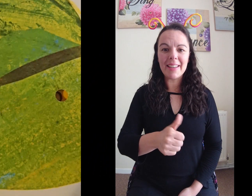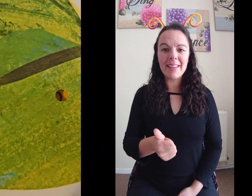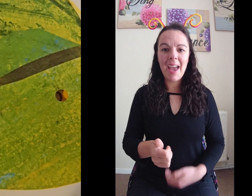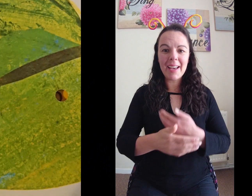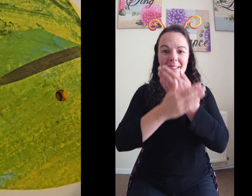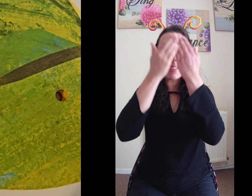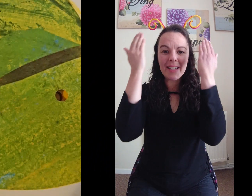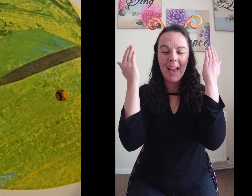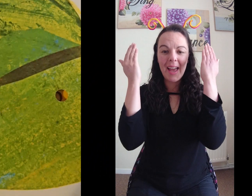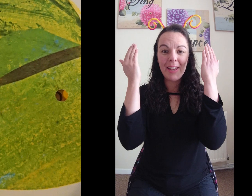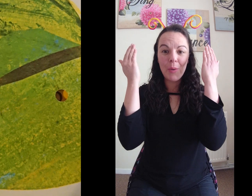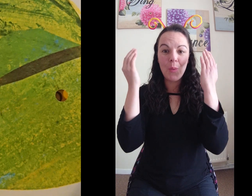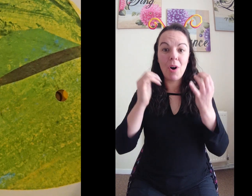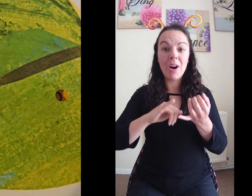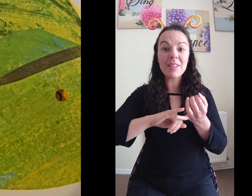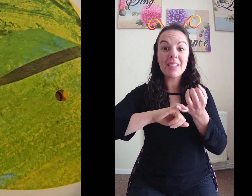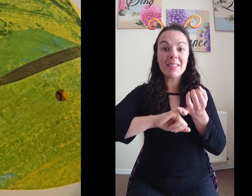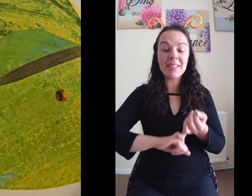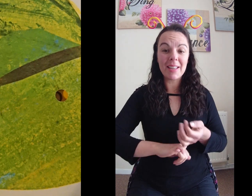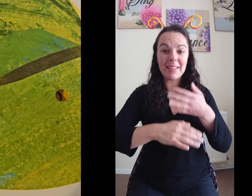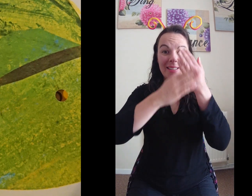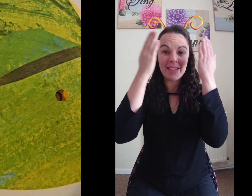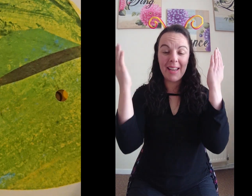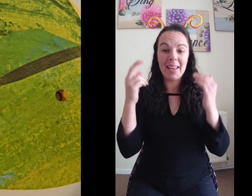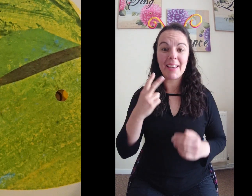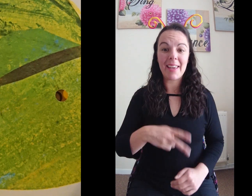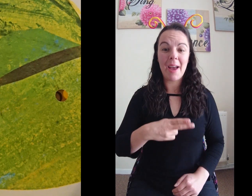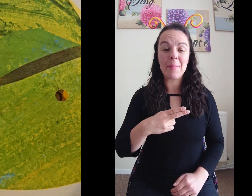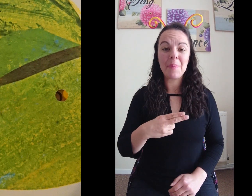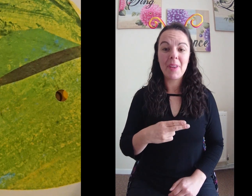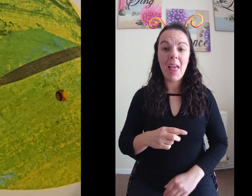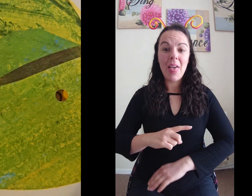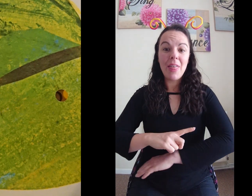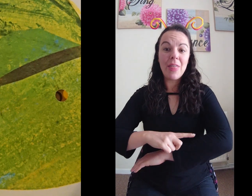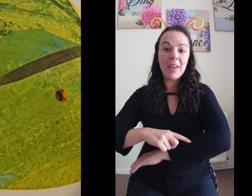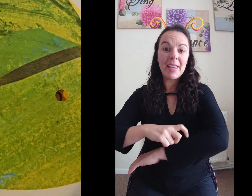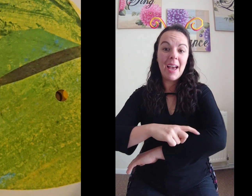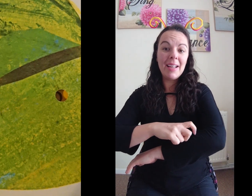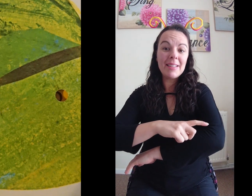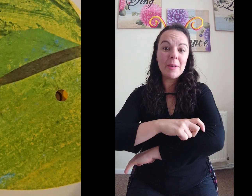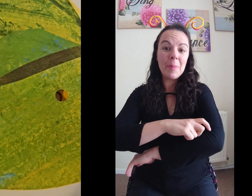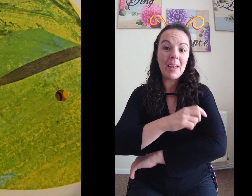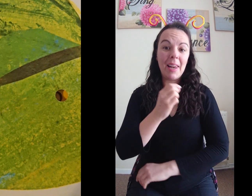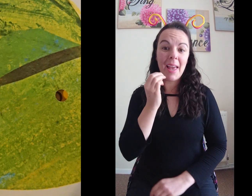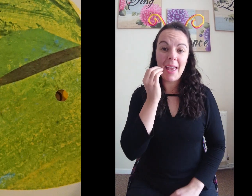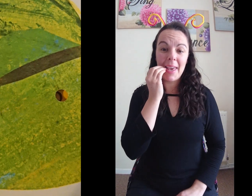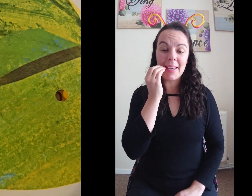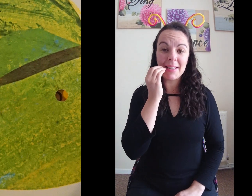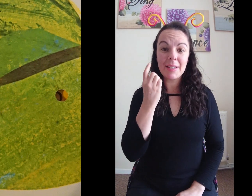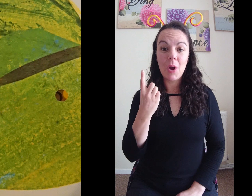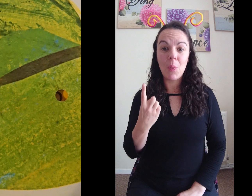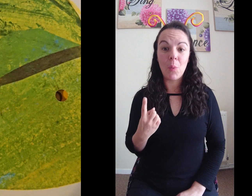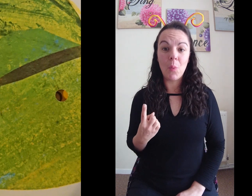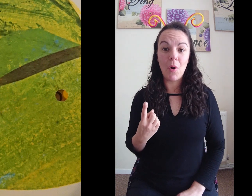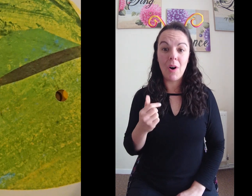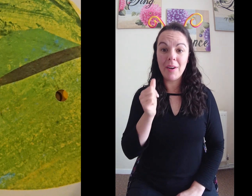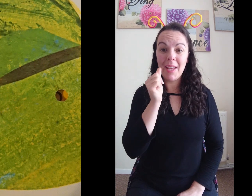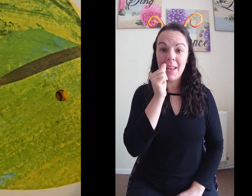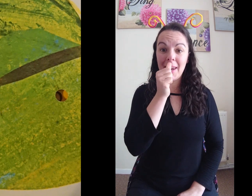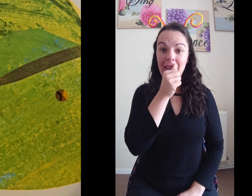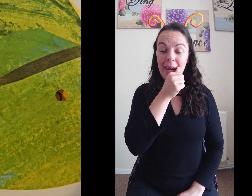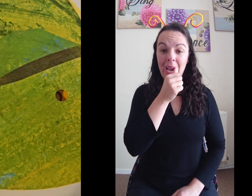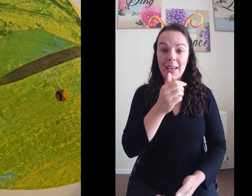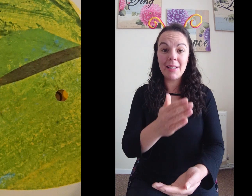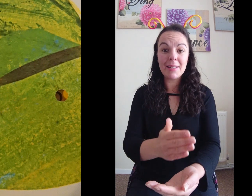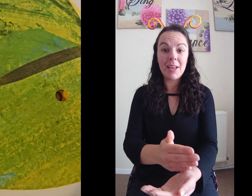The next day was Sunday again. The caterpillar ate one